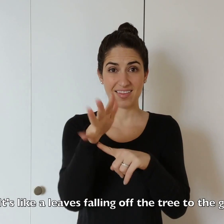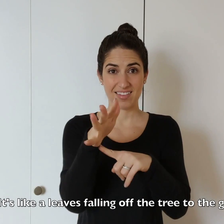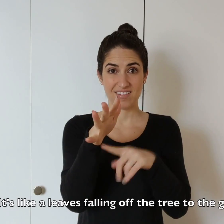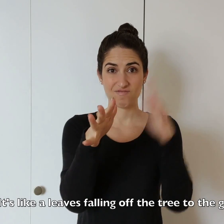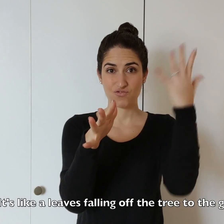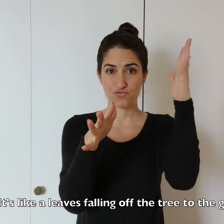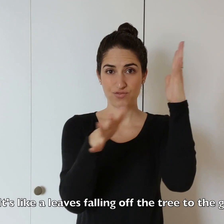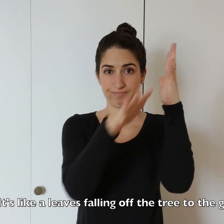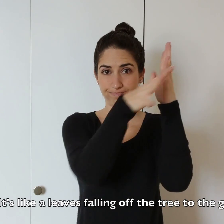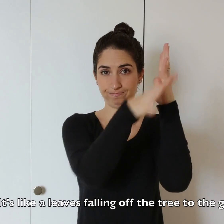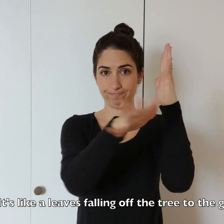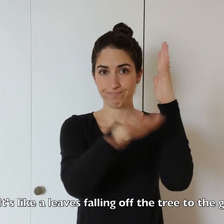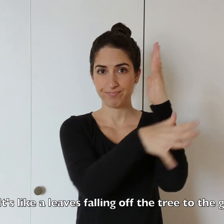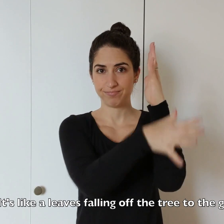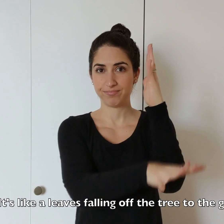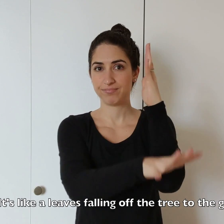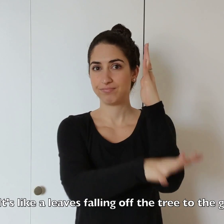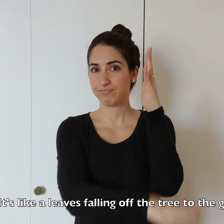It's like leaves are falling off a tree.